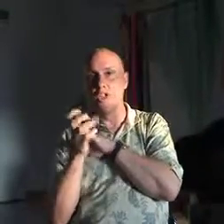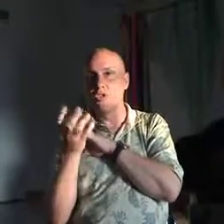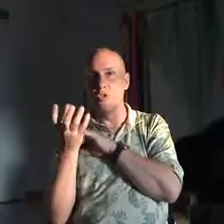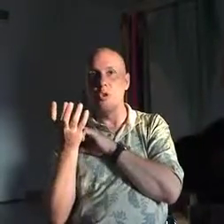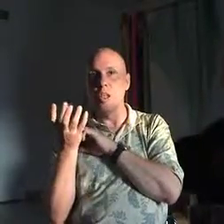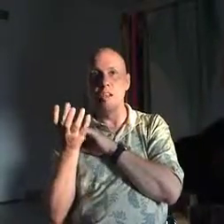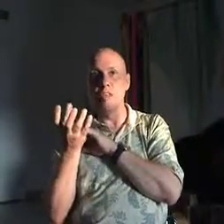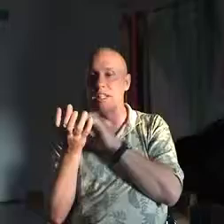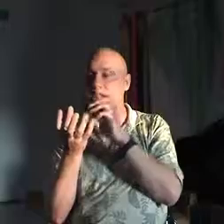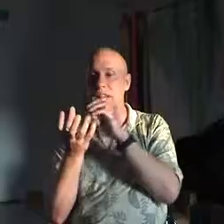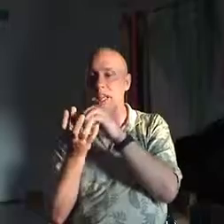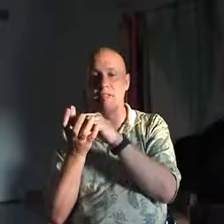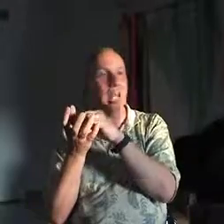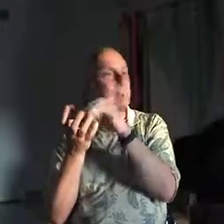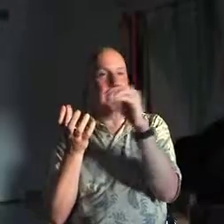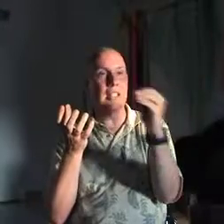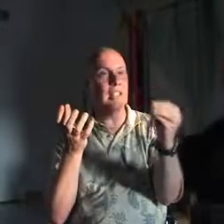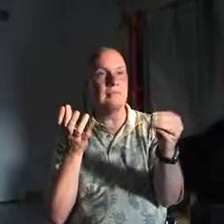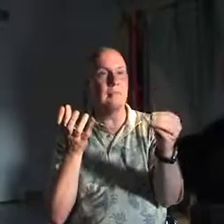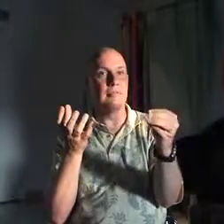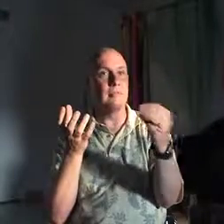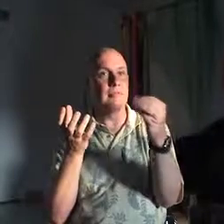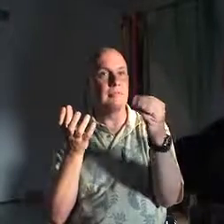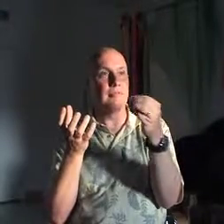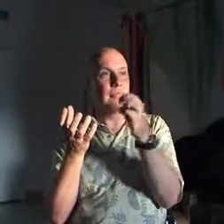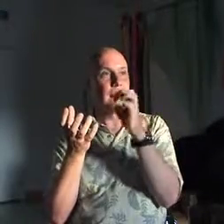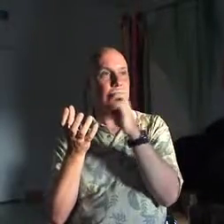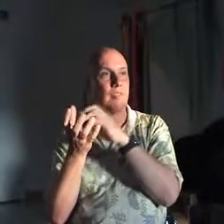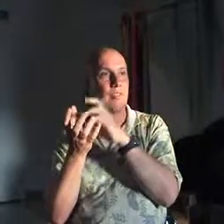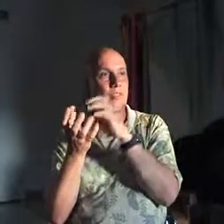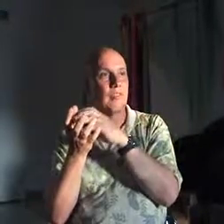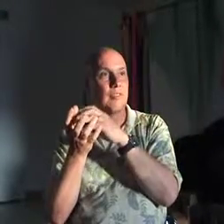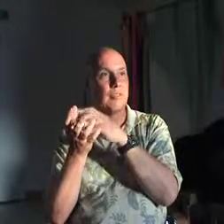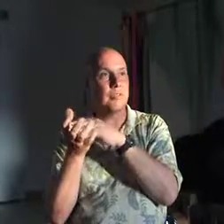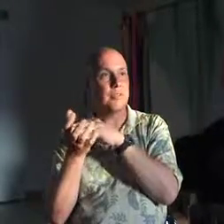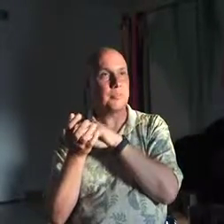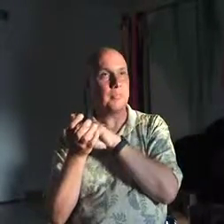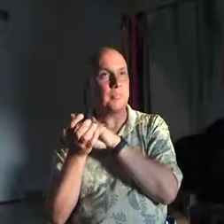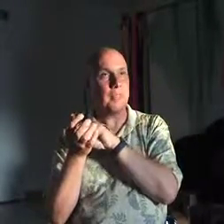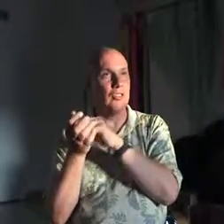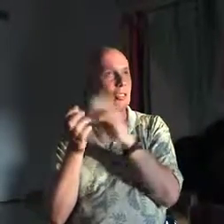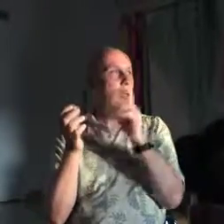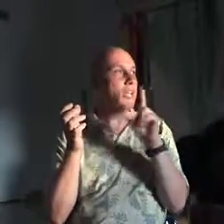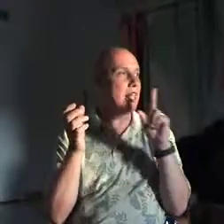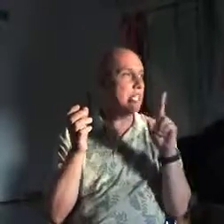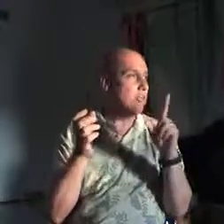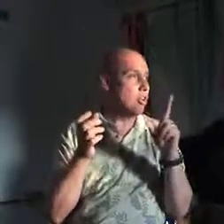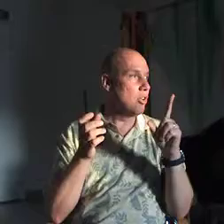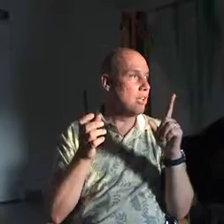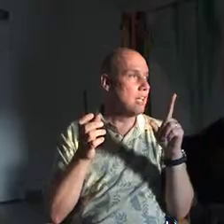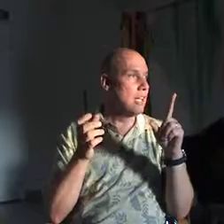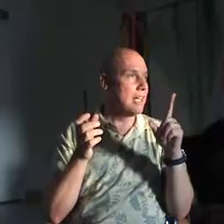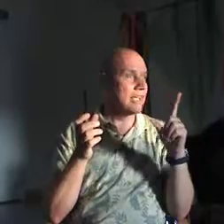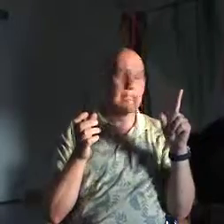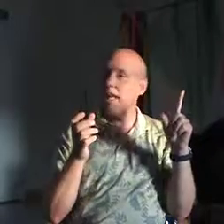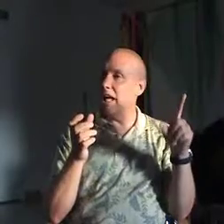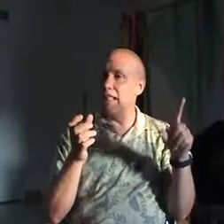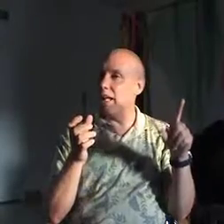True love does not have an opposite. True love does have an opposite. So evil is not the